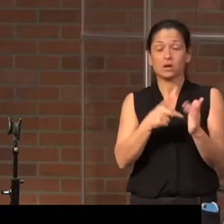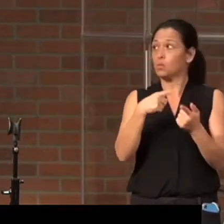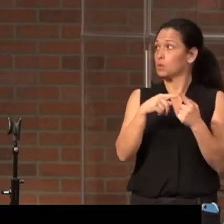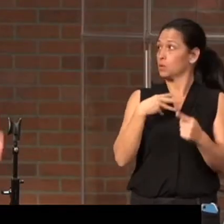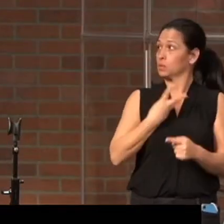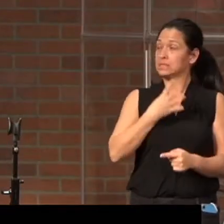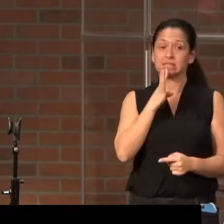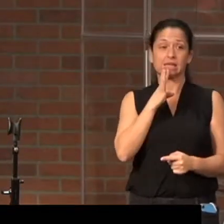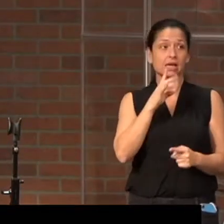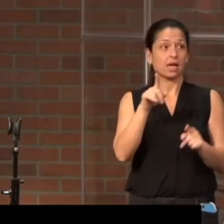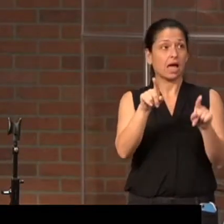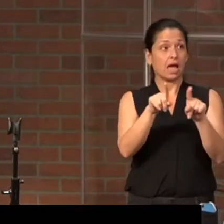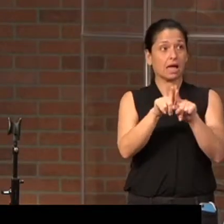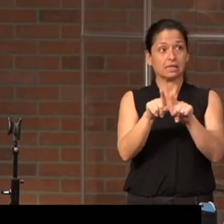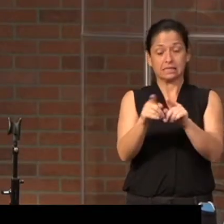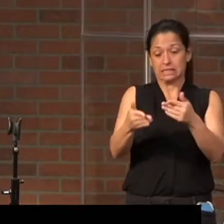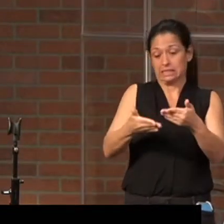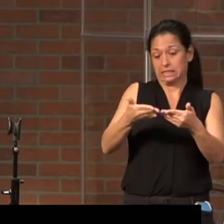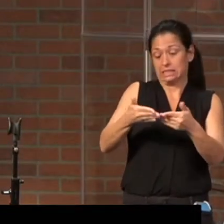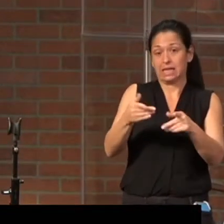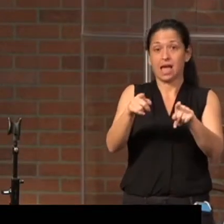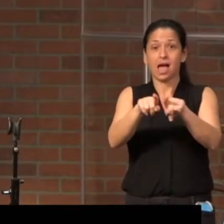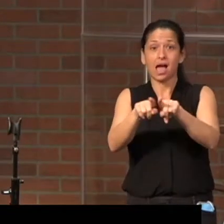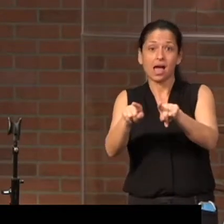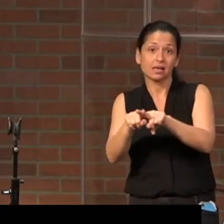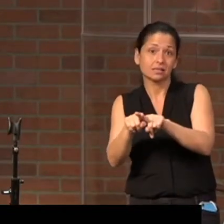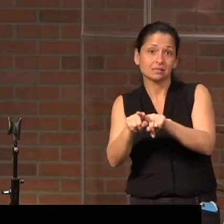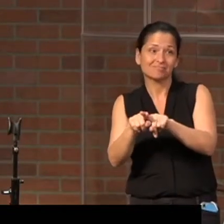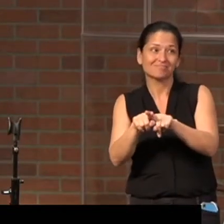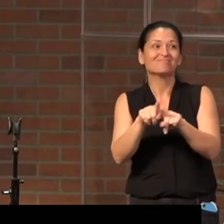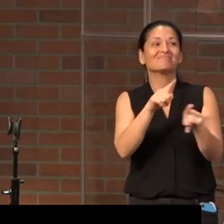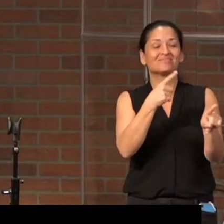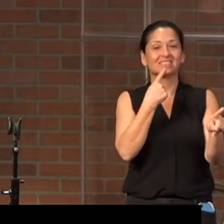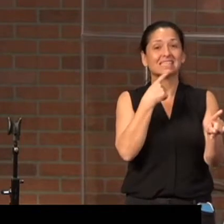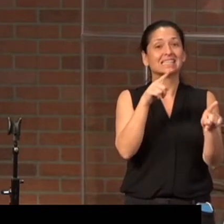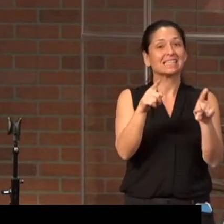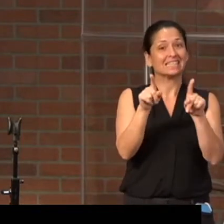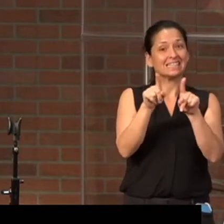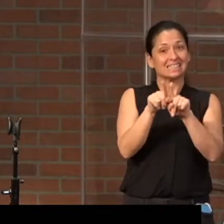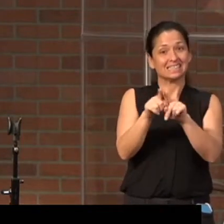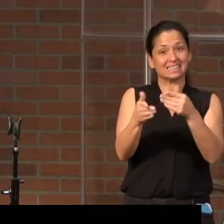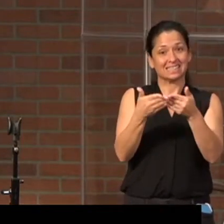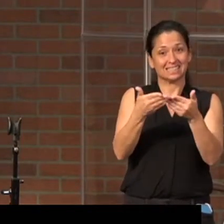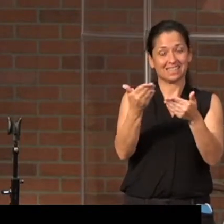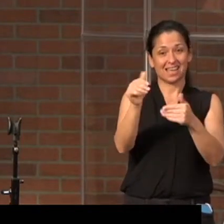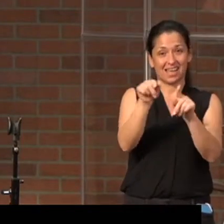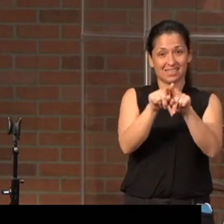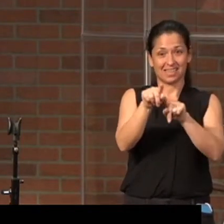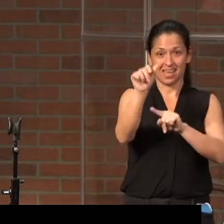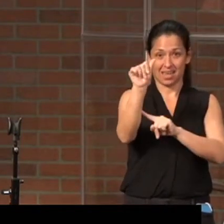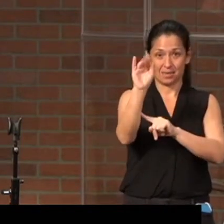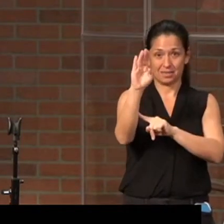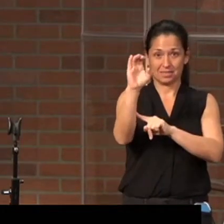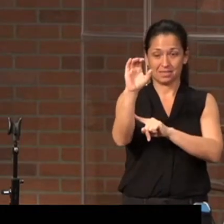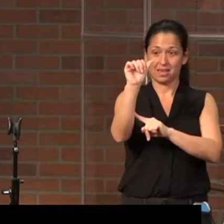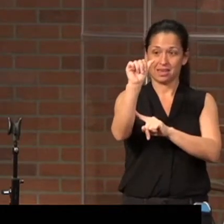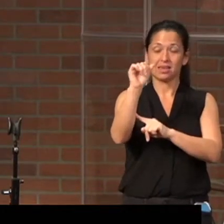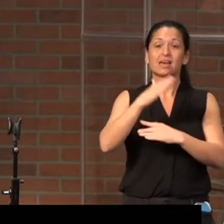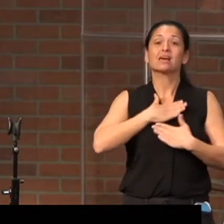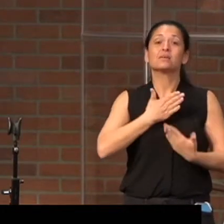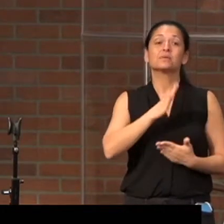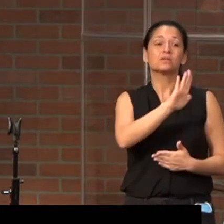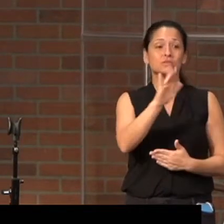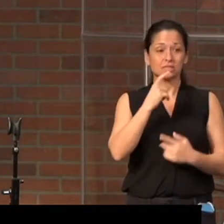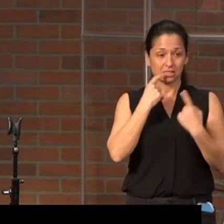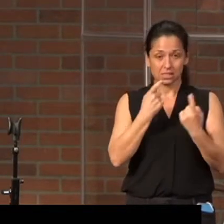we say it's as easy as? It's as easy as A, B, C. A, admit your sins